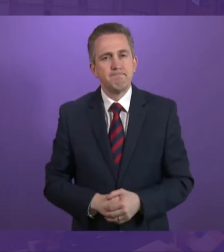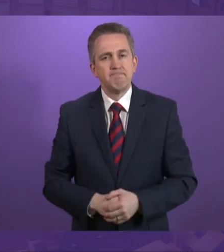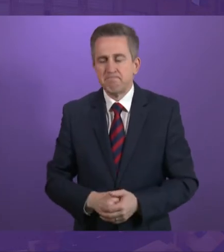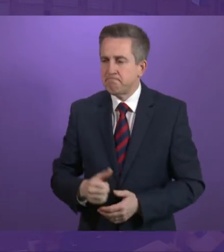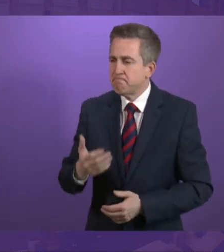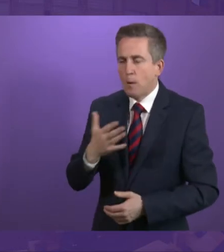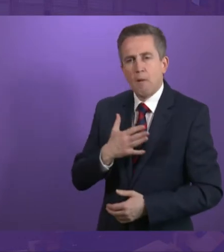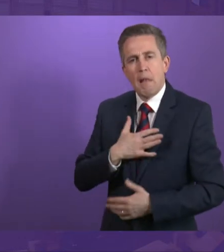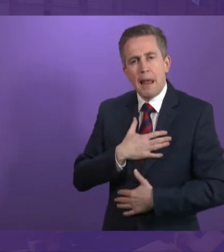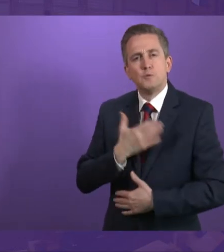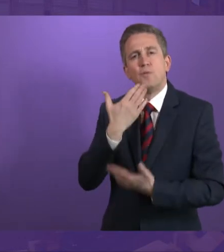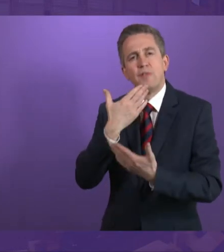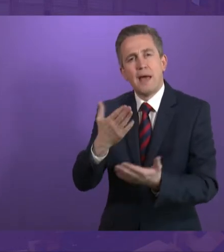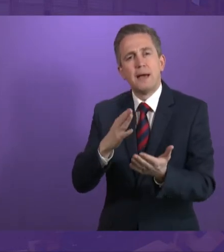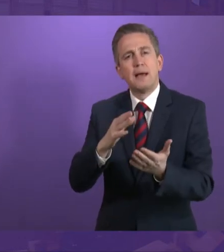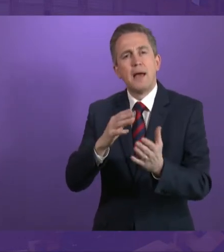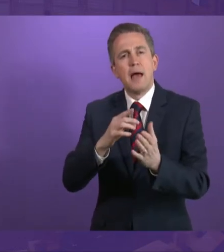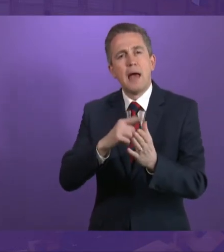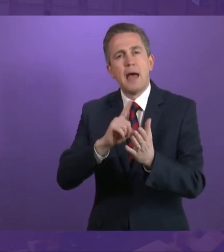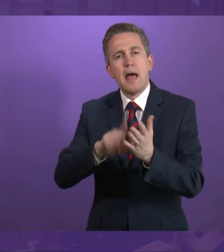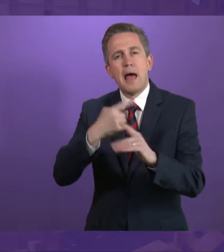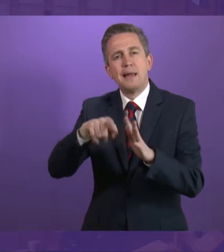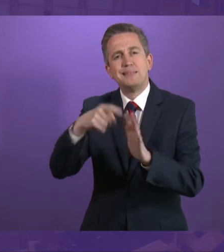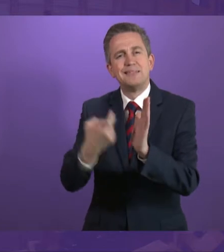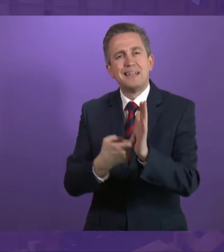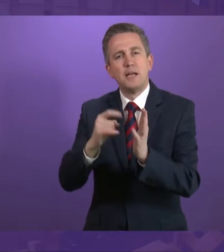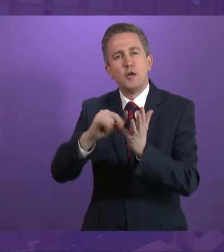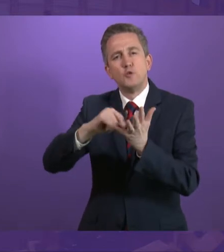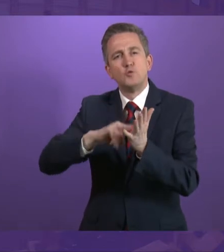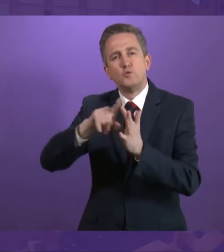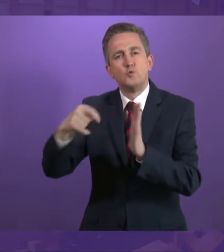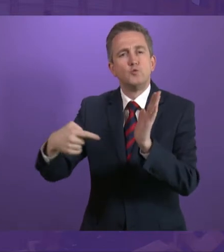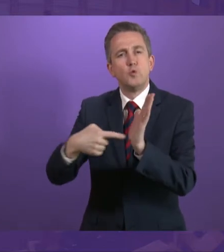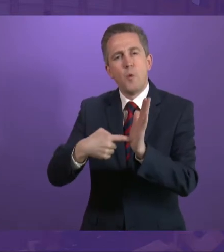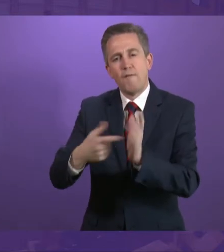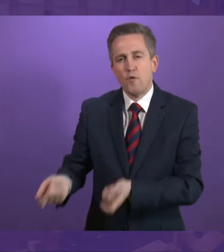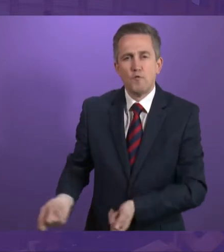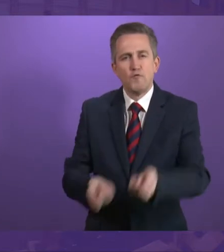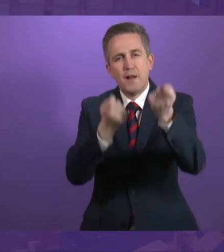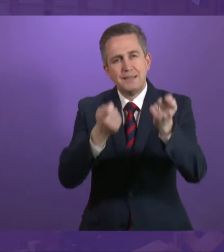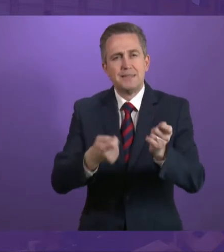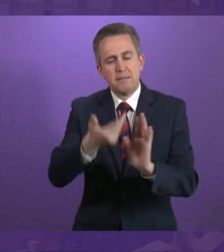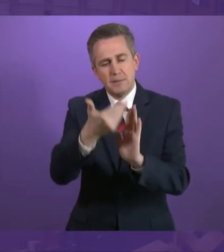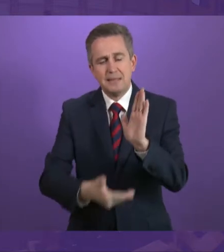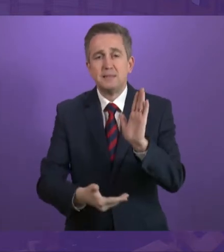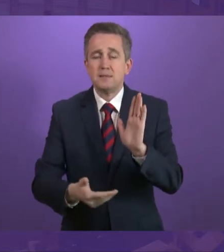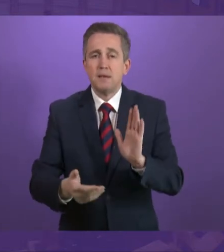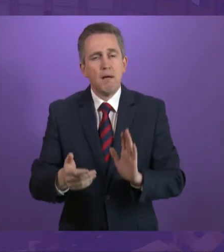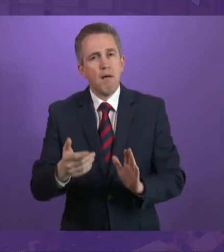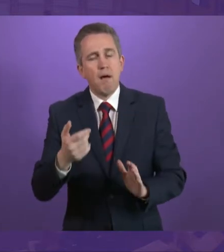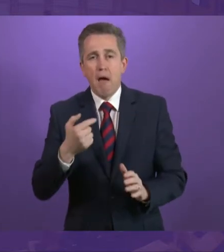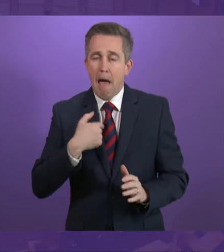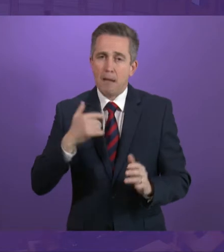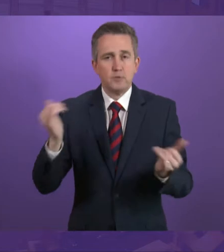Alexander Stewart for bringing his debate today and ensuring World Hearing Day and Hearing Awareness Week 2019 are